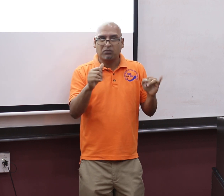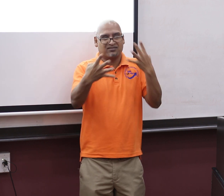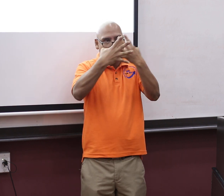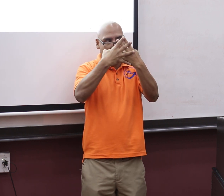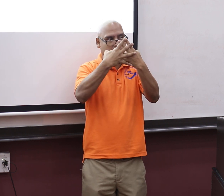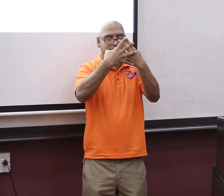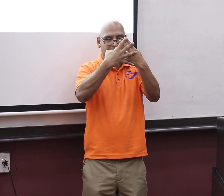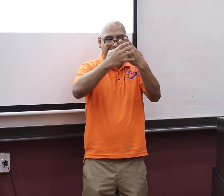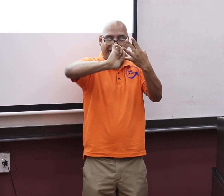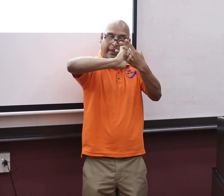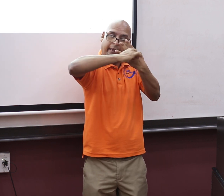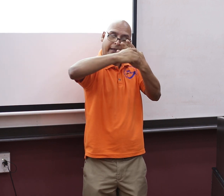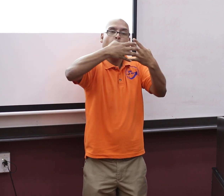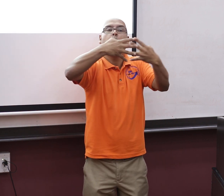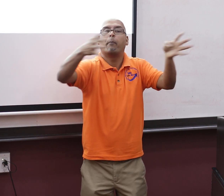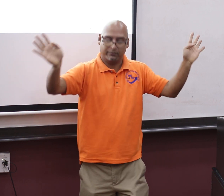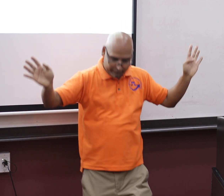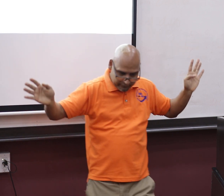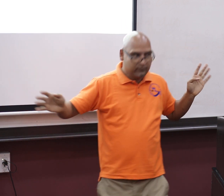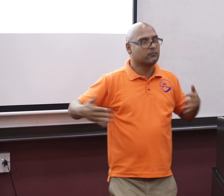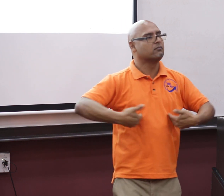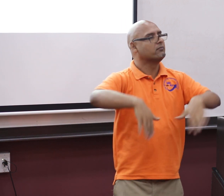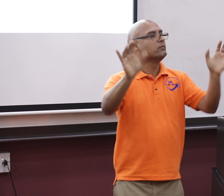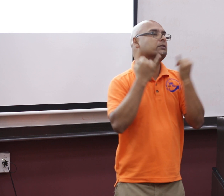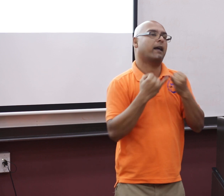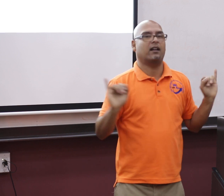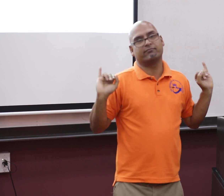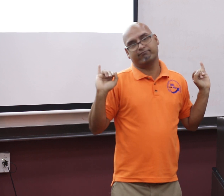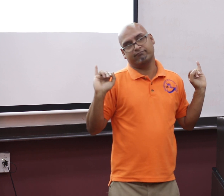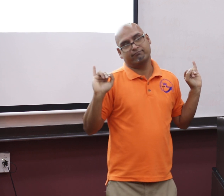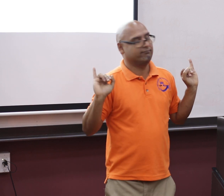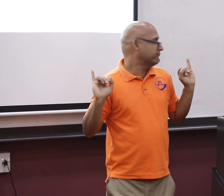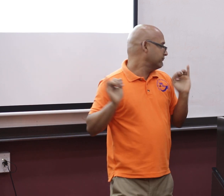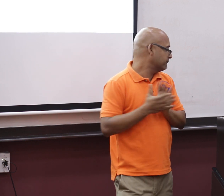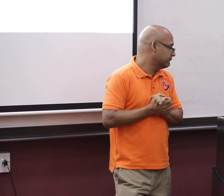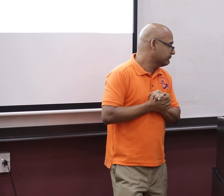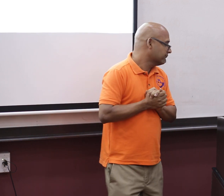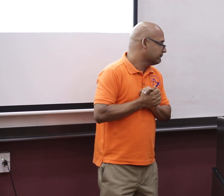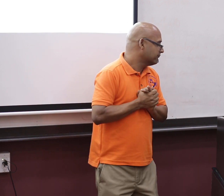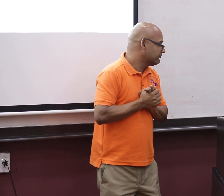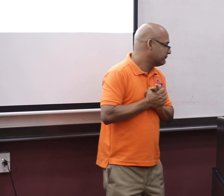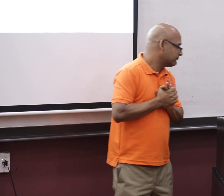Independence is really important. People can't live in a cage. They can't live in jail. They have to be independent. just go They